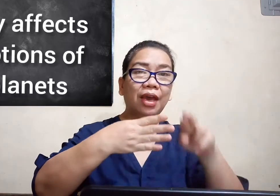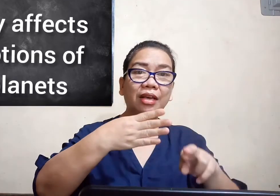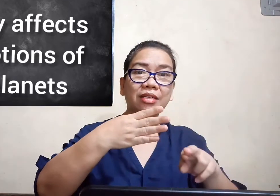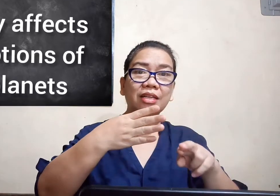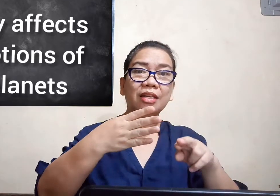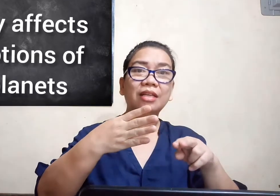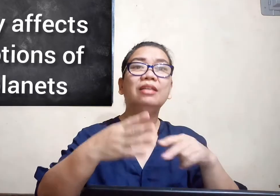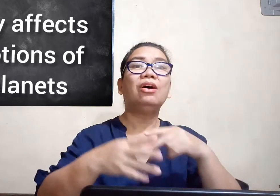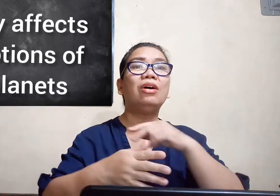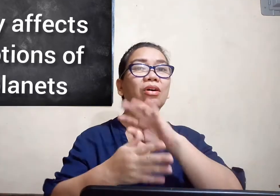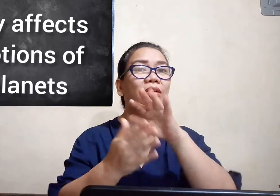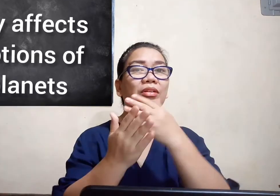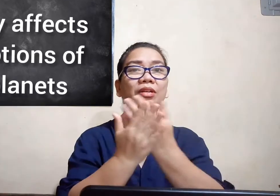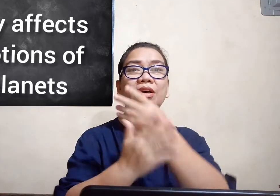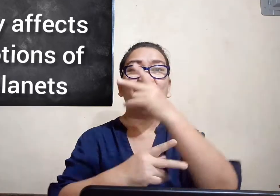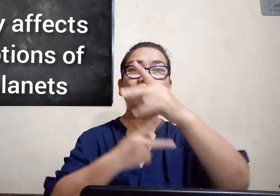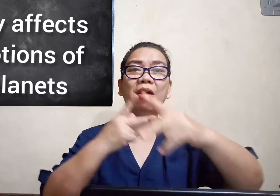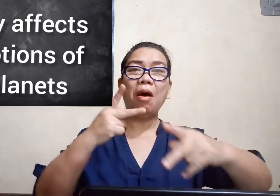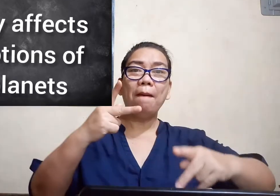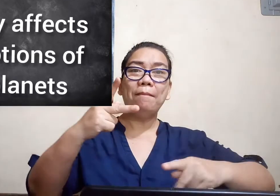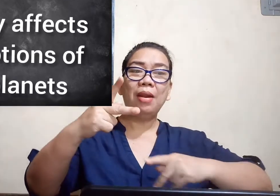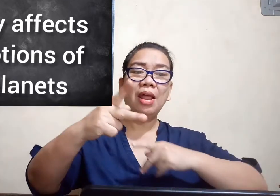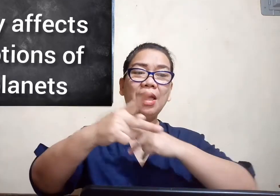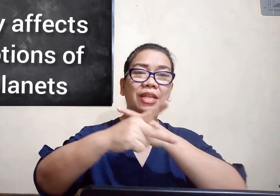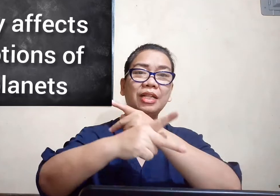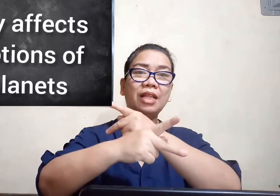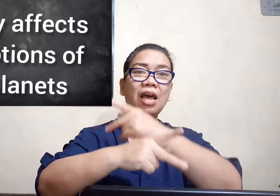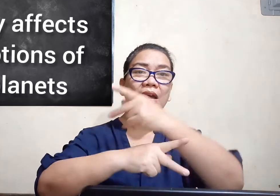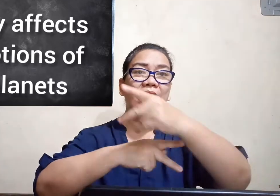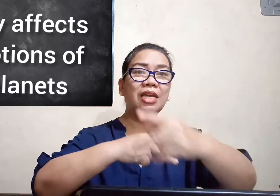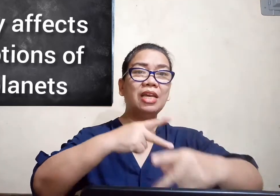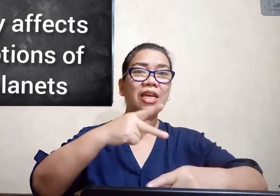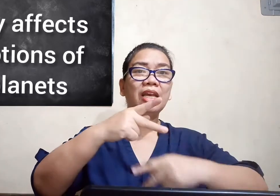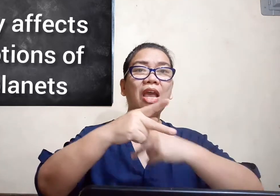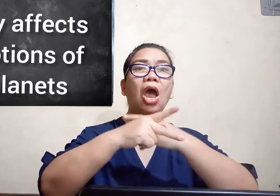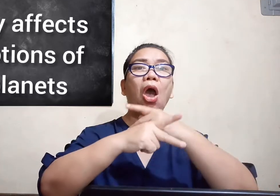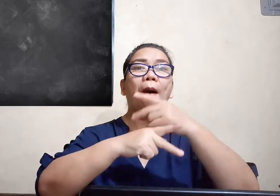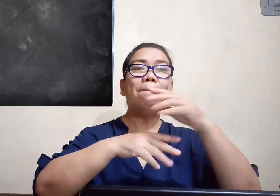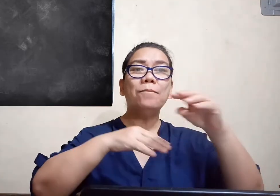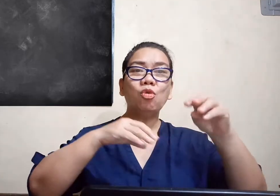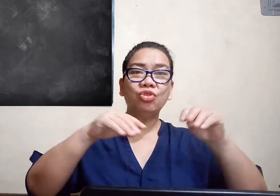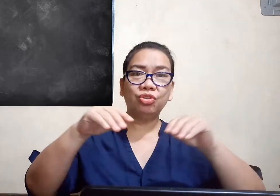the planetary motion